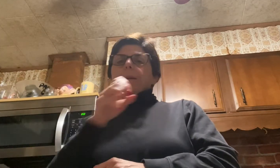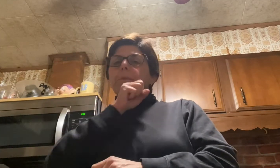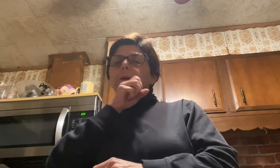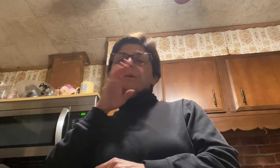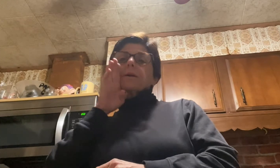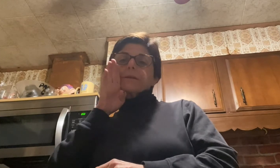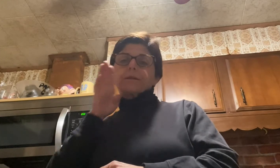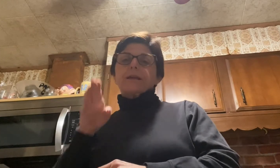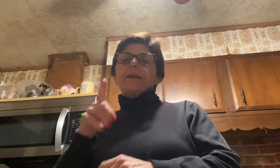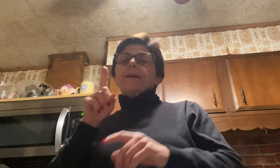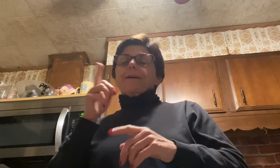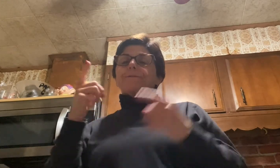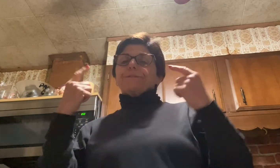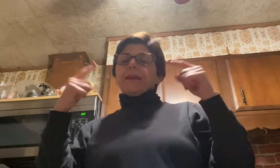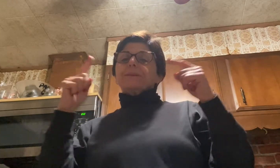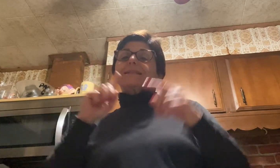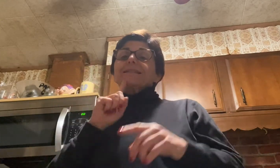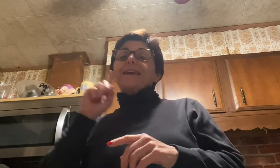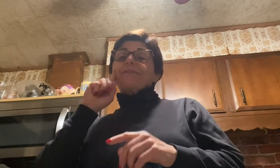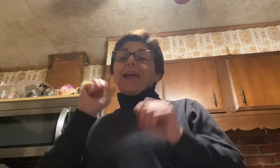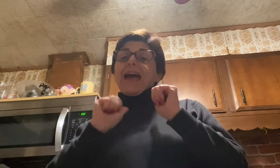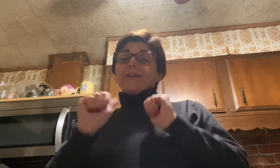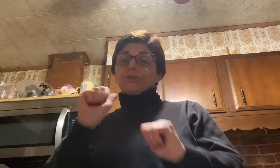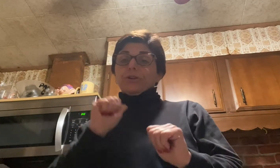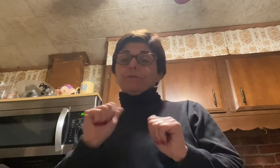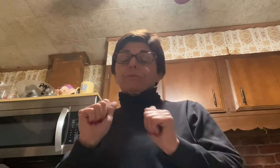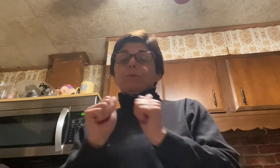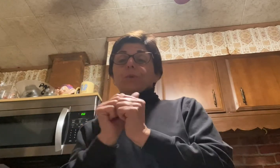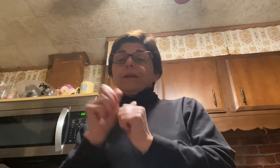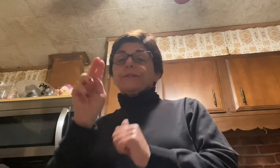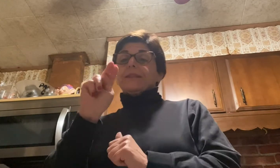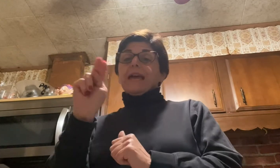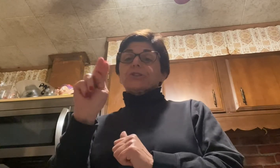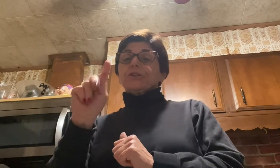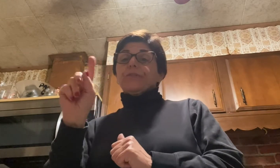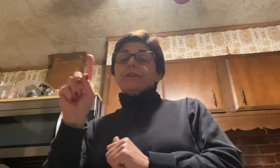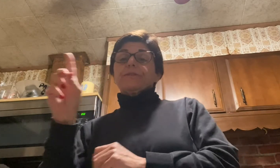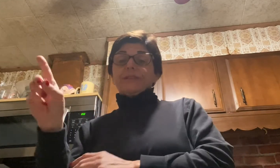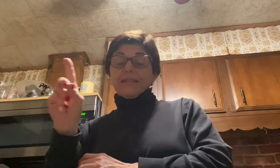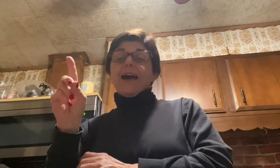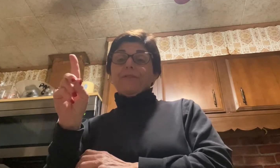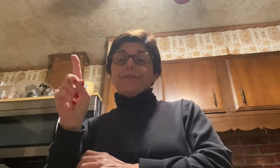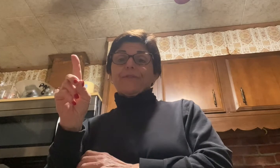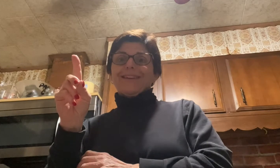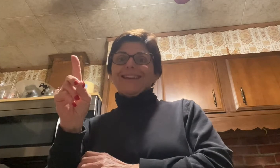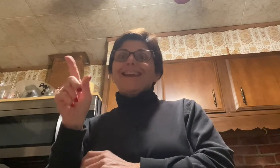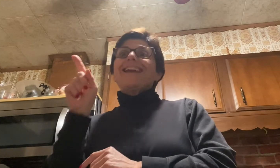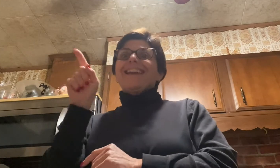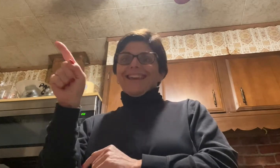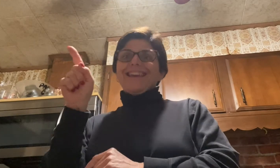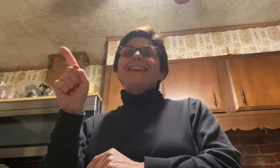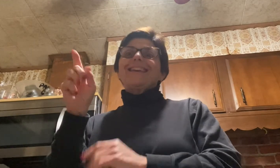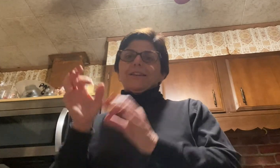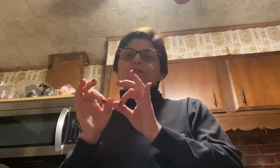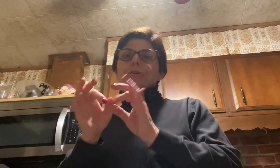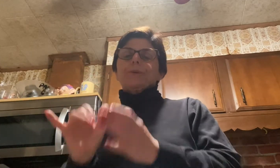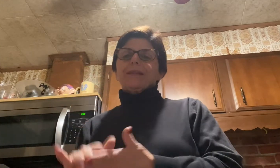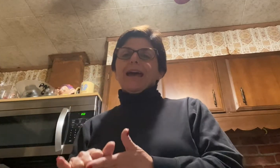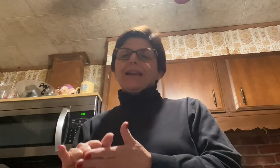famous deaf actor with National Theater of the Deaf, he interpreted that. And